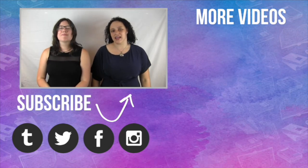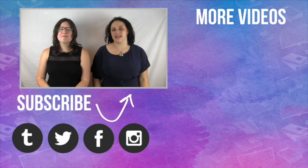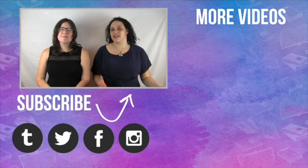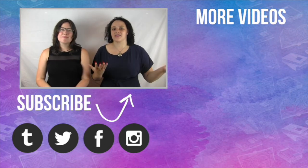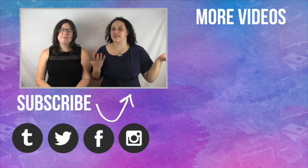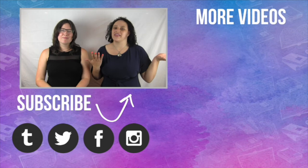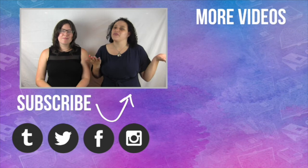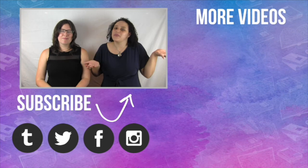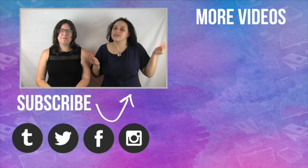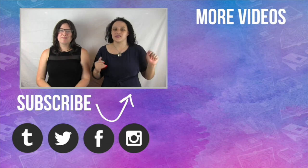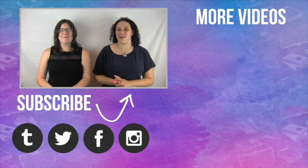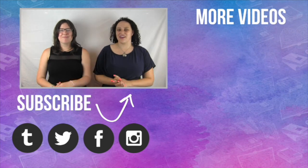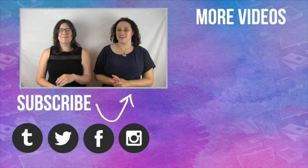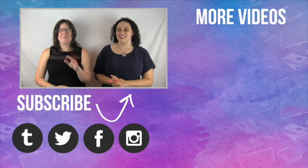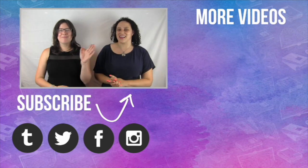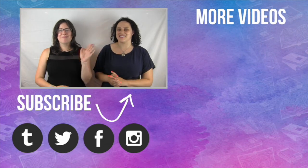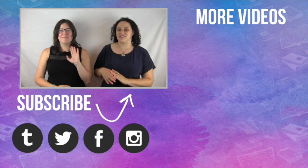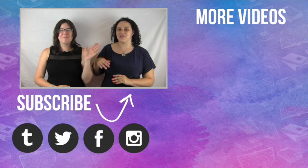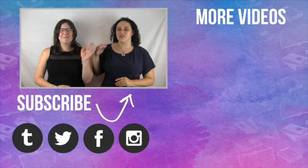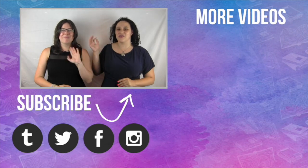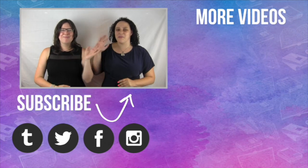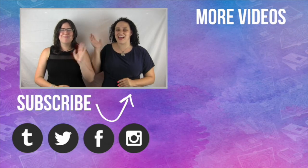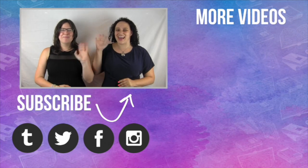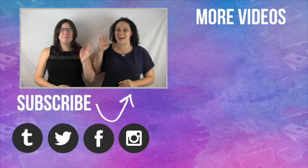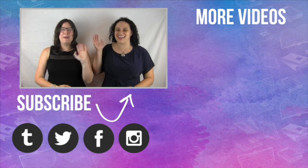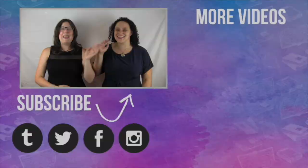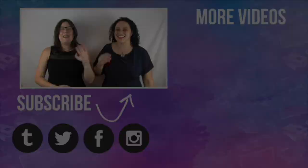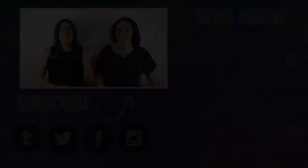anything that we missed. Alright, that's our review. Bye guys! Bye!